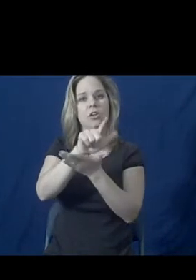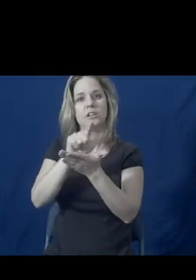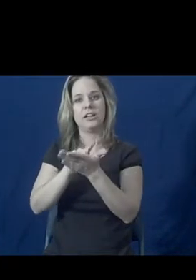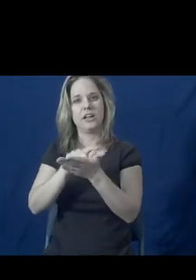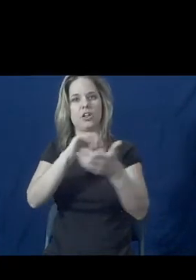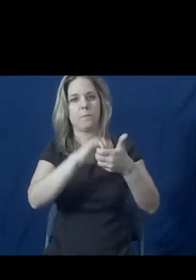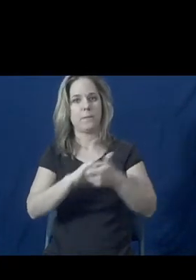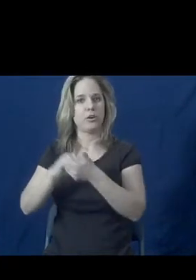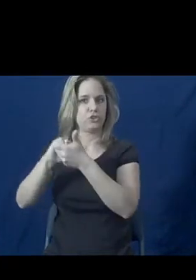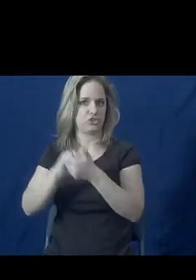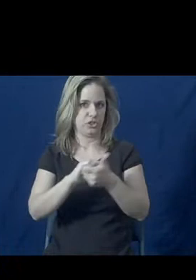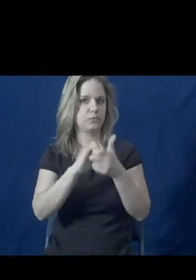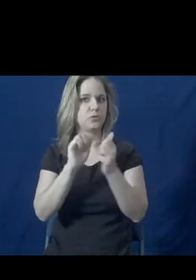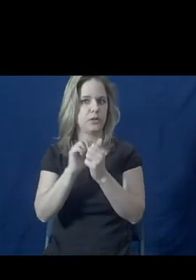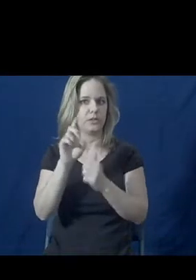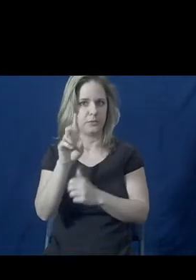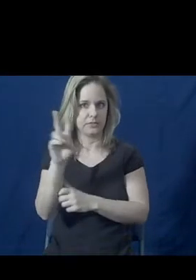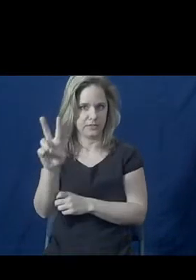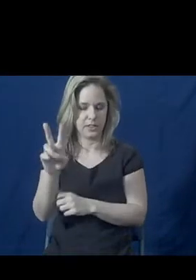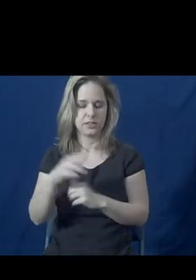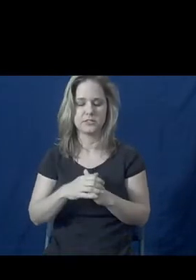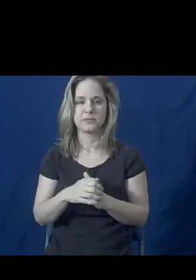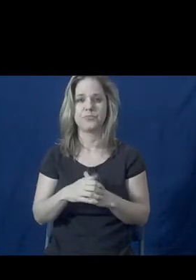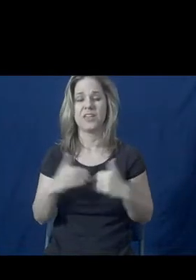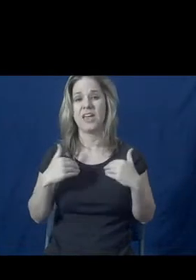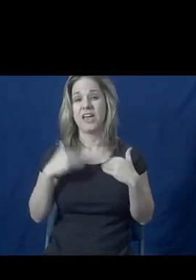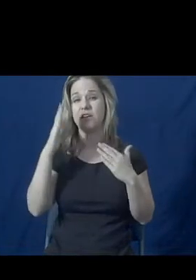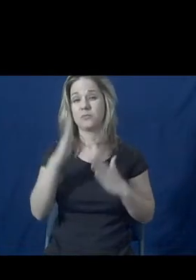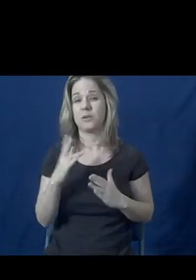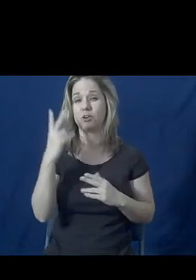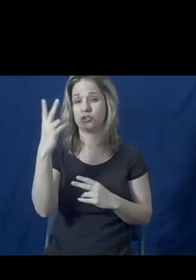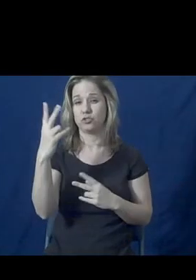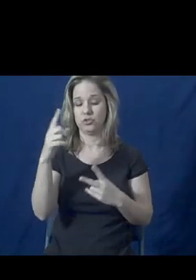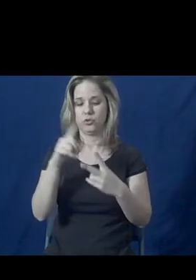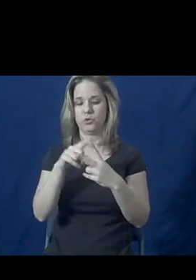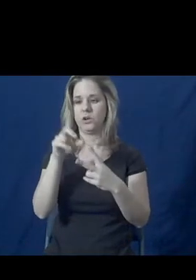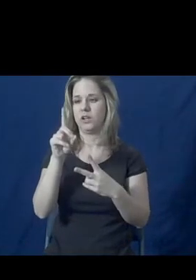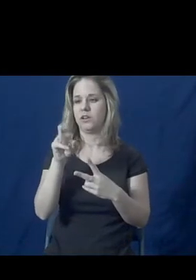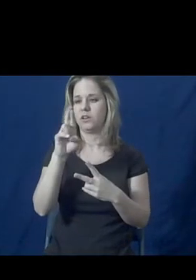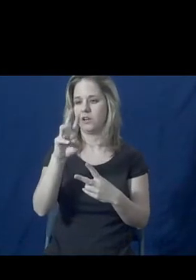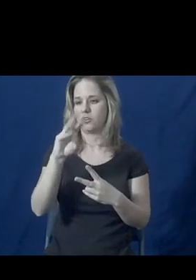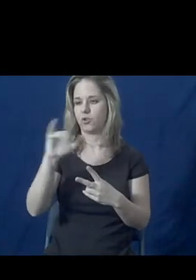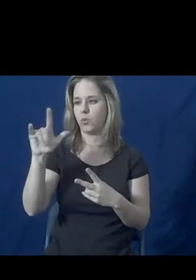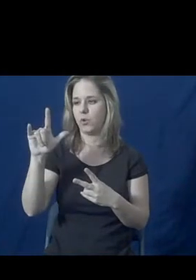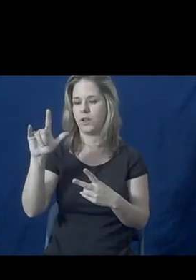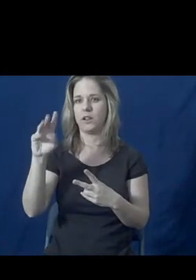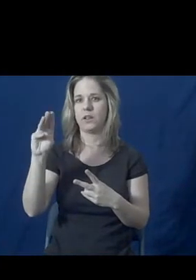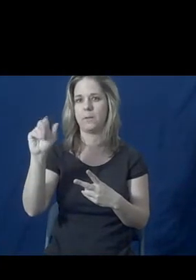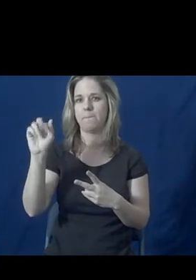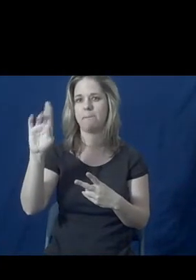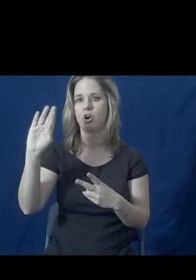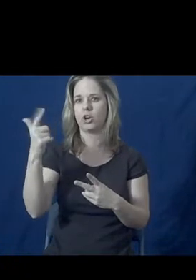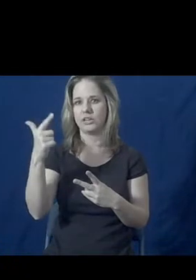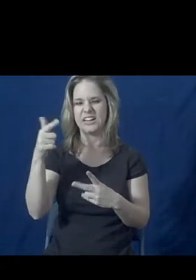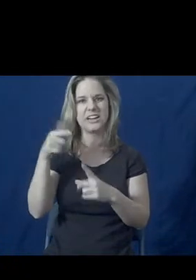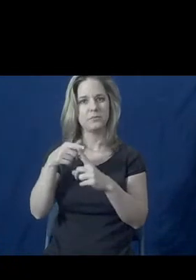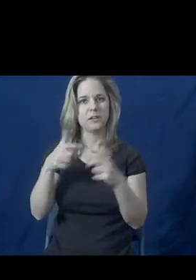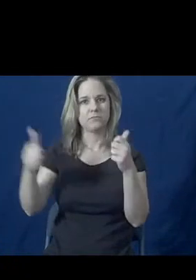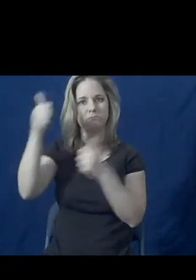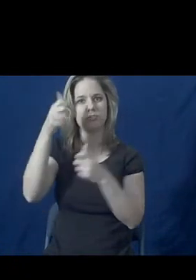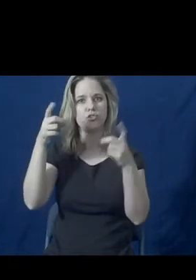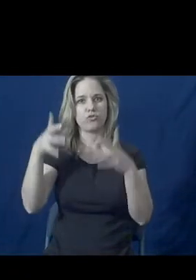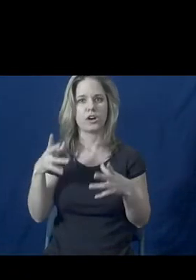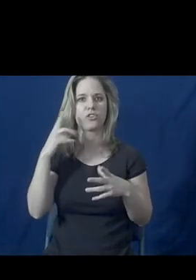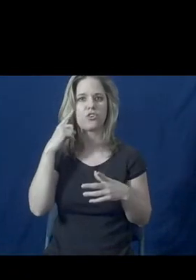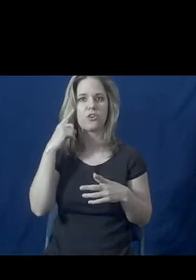violence. We have two speakers. Dr. Will Marling is Executive Director of the National Organization for Victimistence,